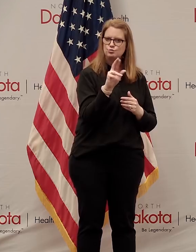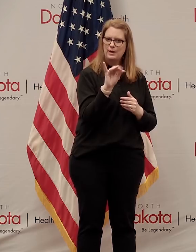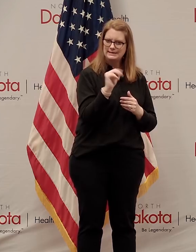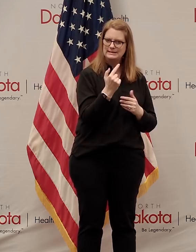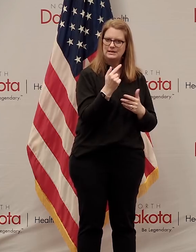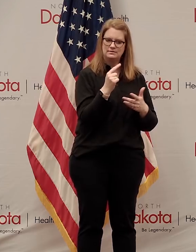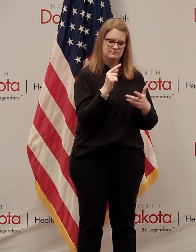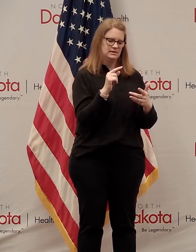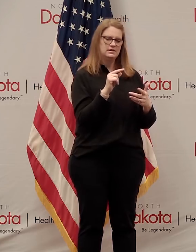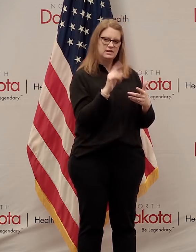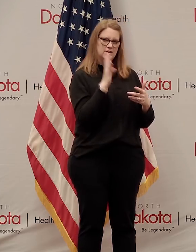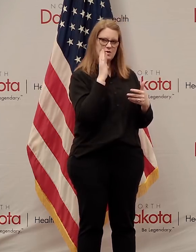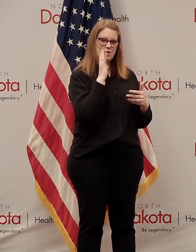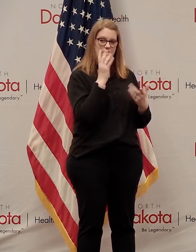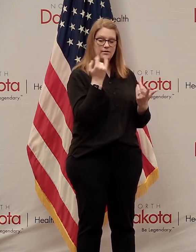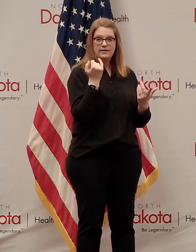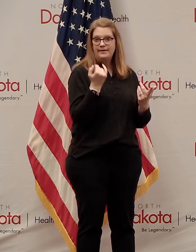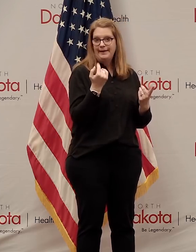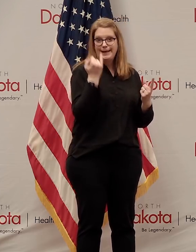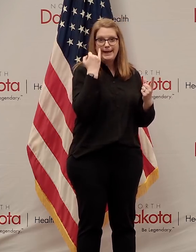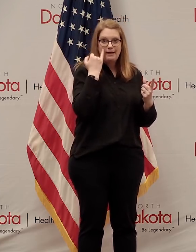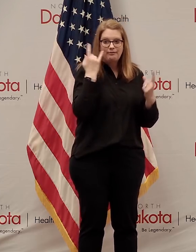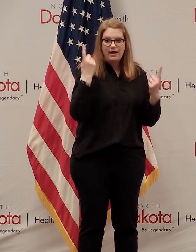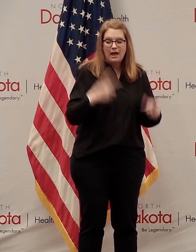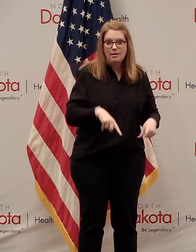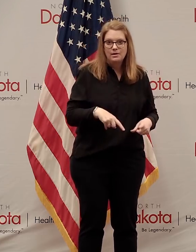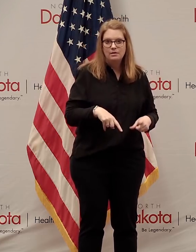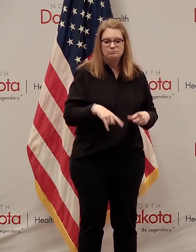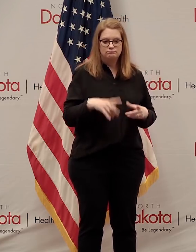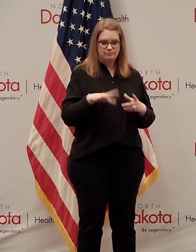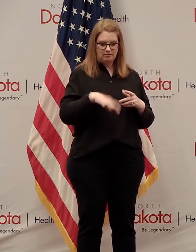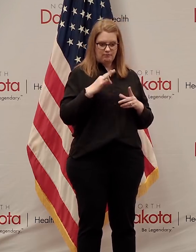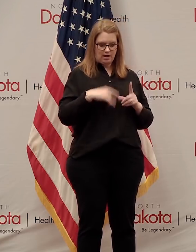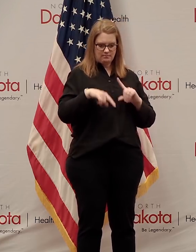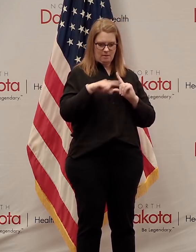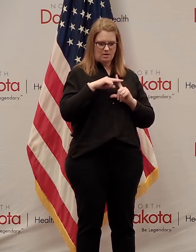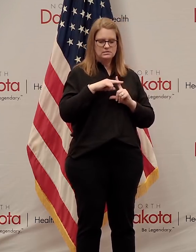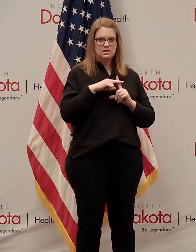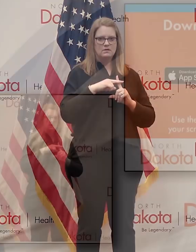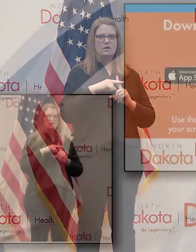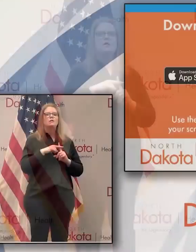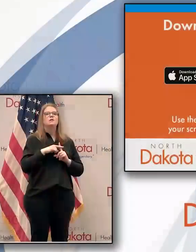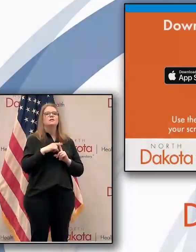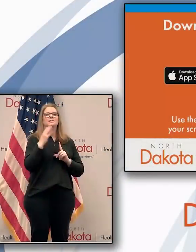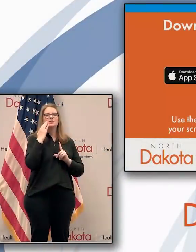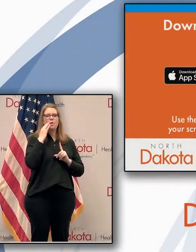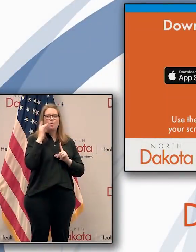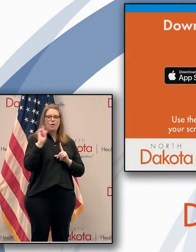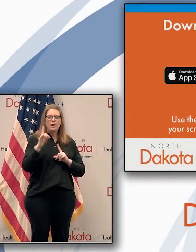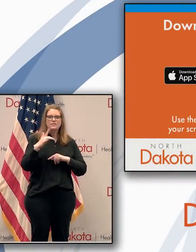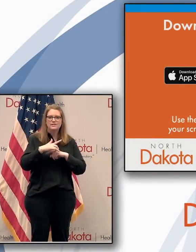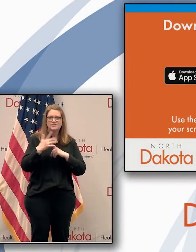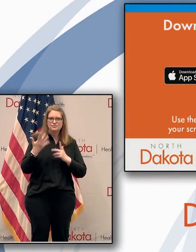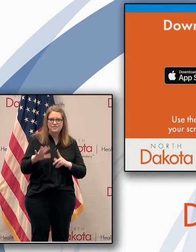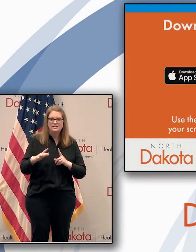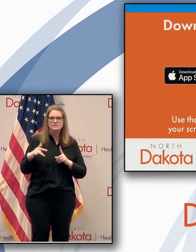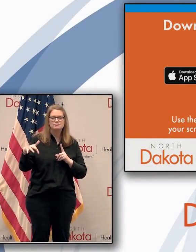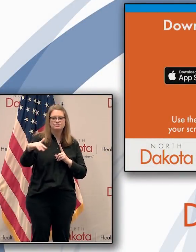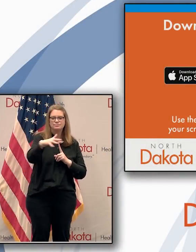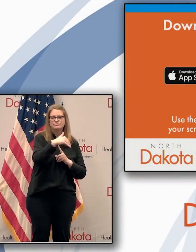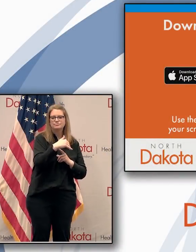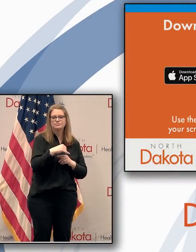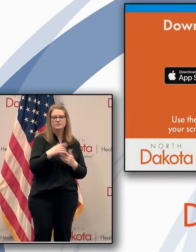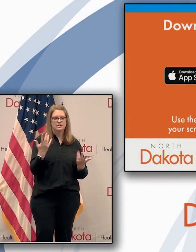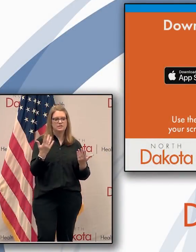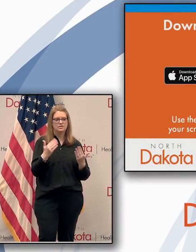out if you or someone that you love ever becomes a positive for COVID-19. We now have over 25,500 users.